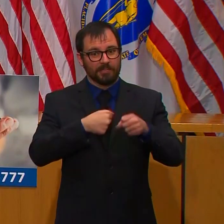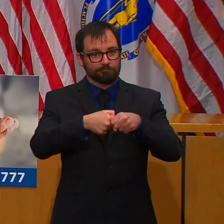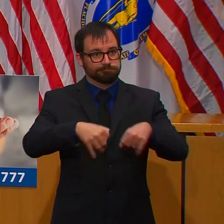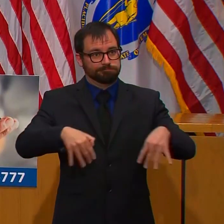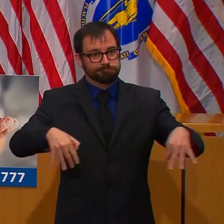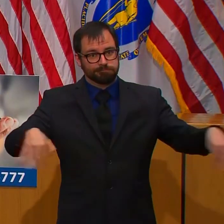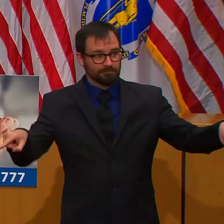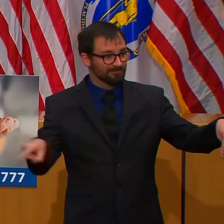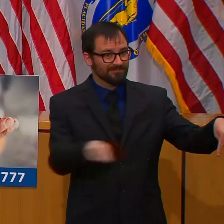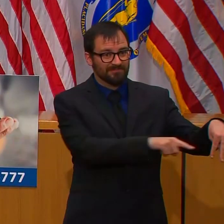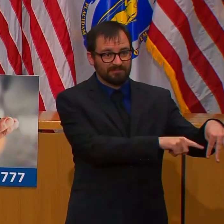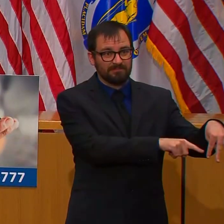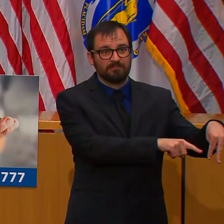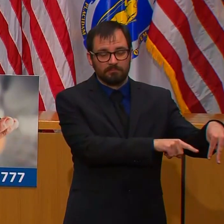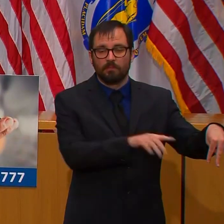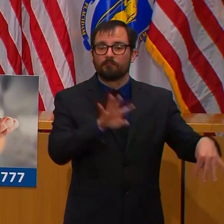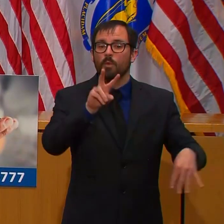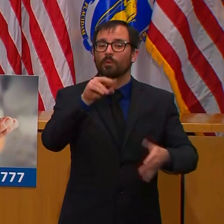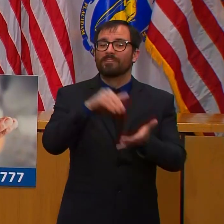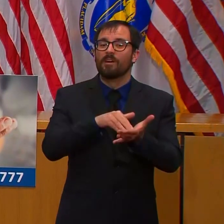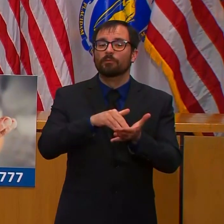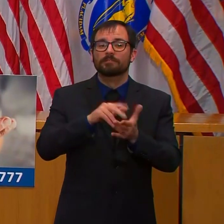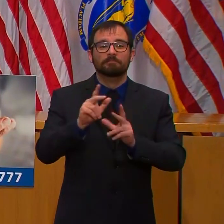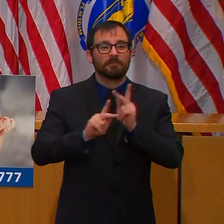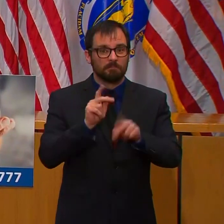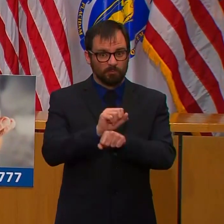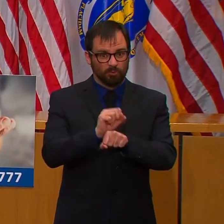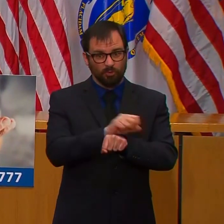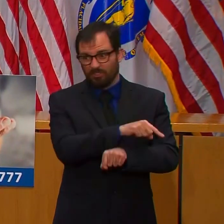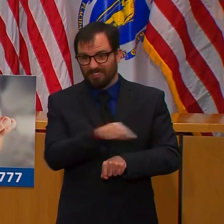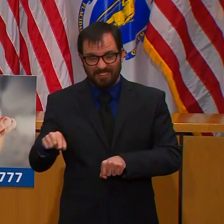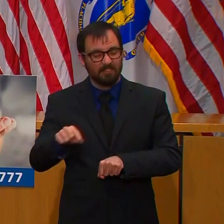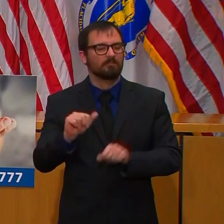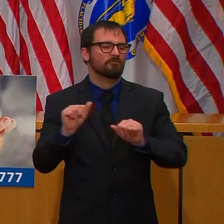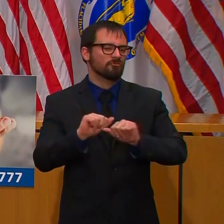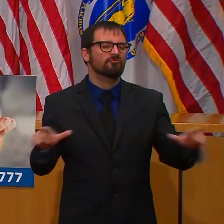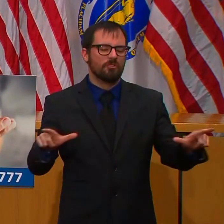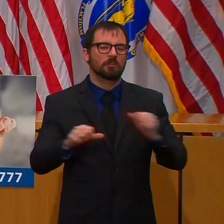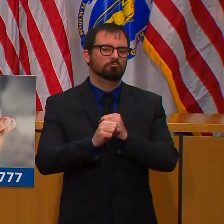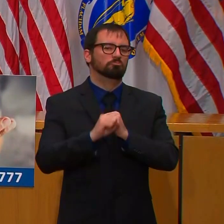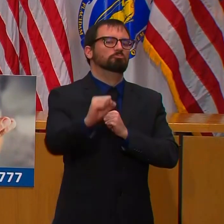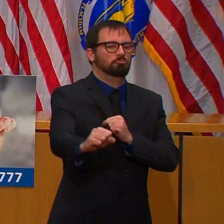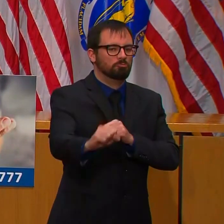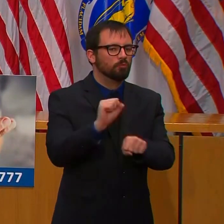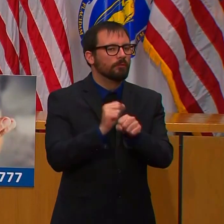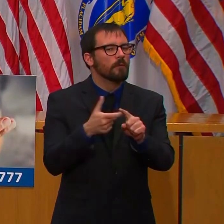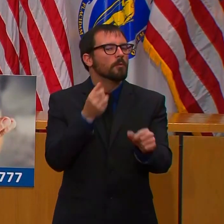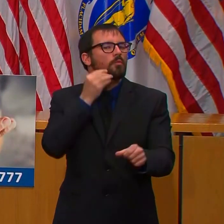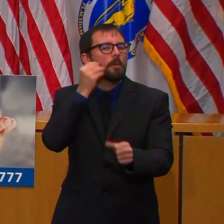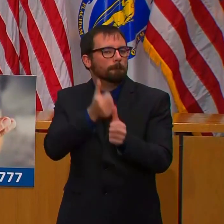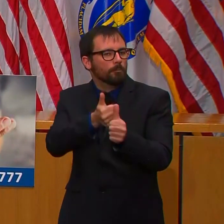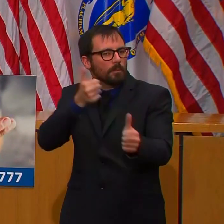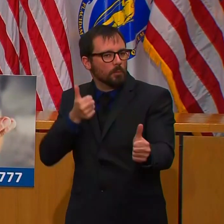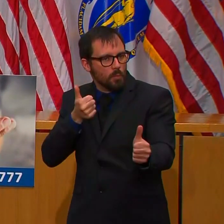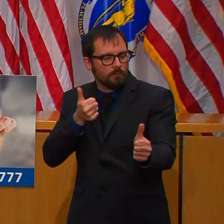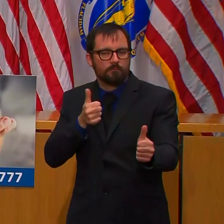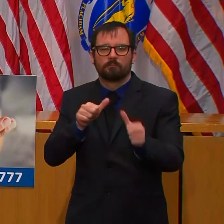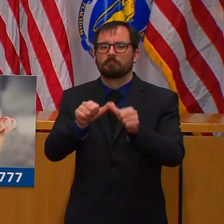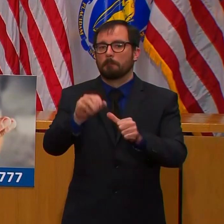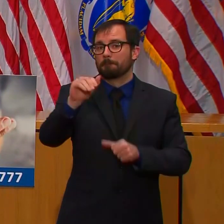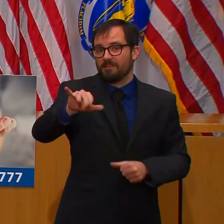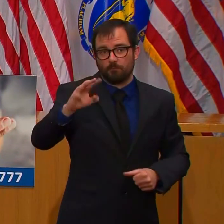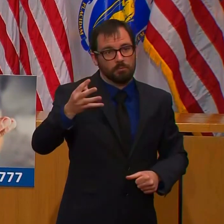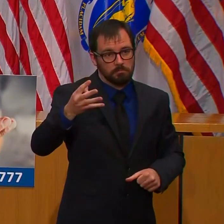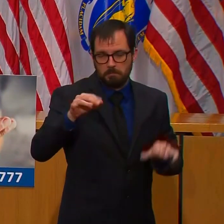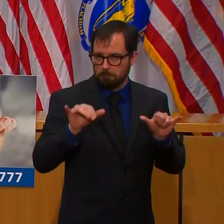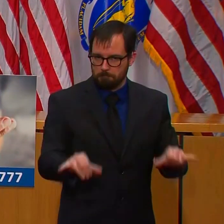home that we put in place previously, and that will also be extended until May 4th. And as we get ready to face what